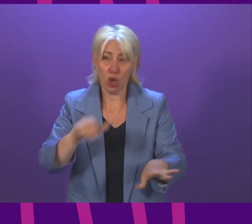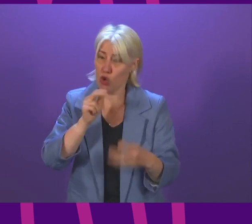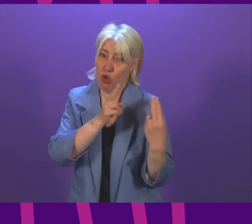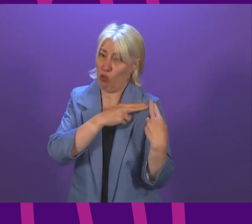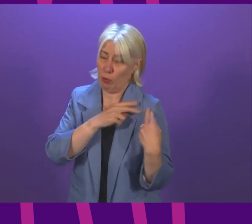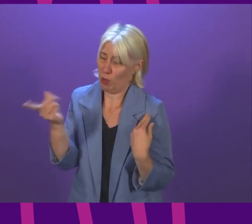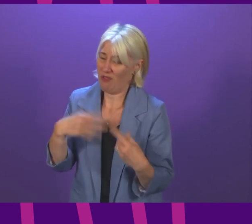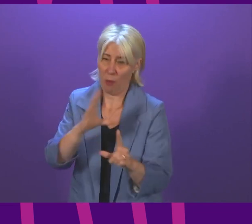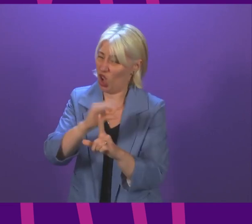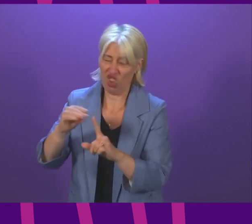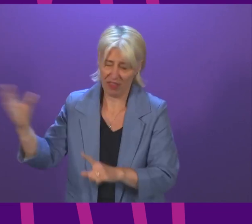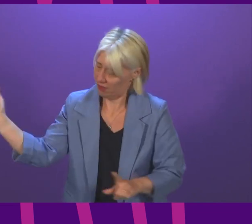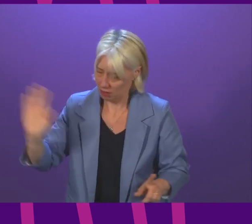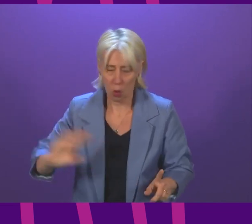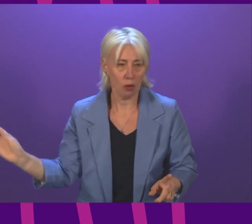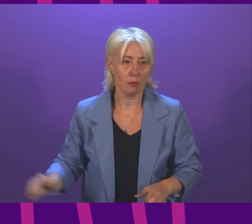from the Conservatives.